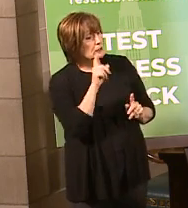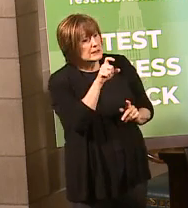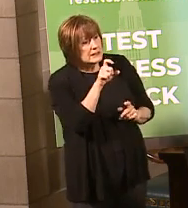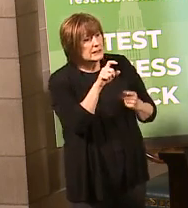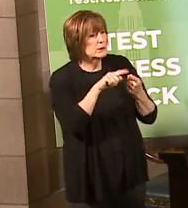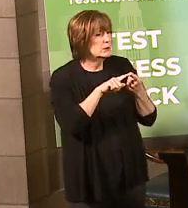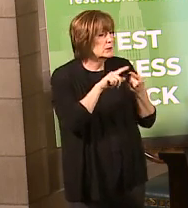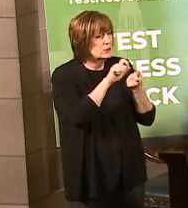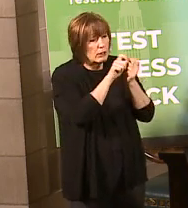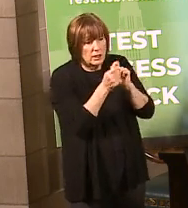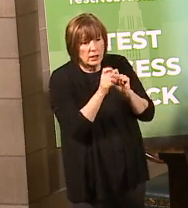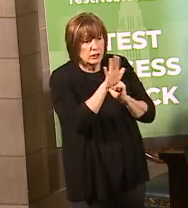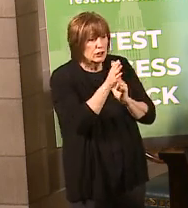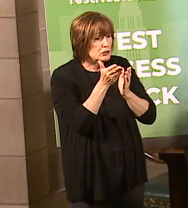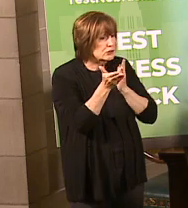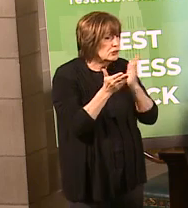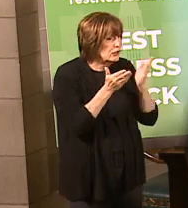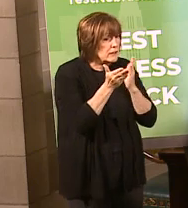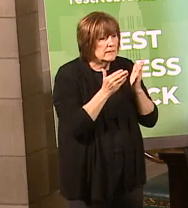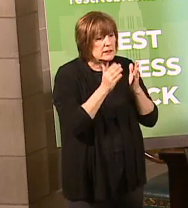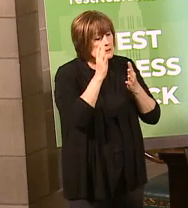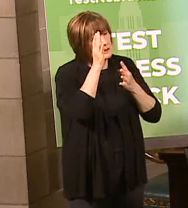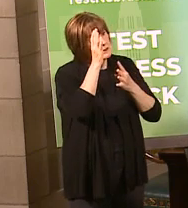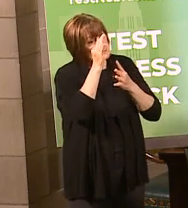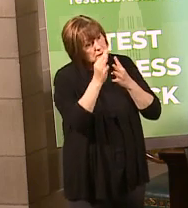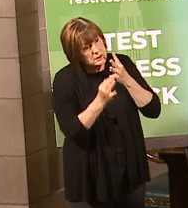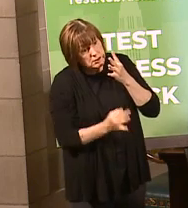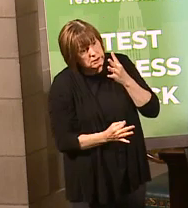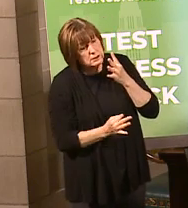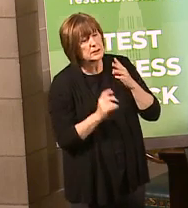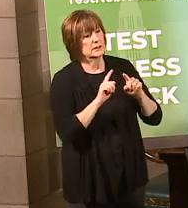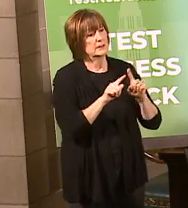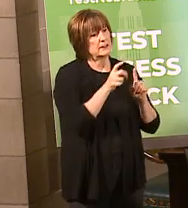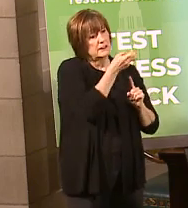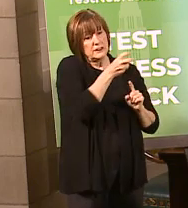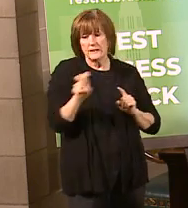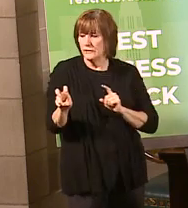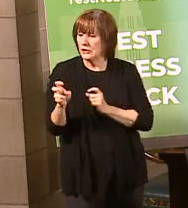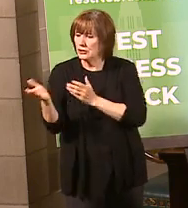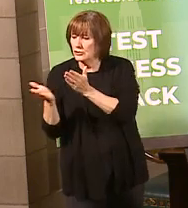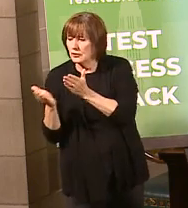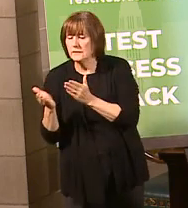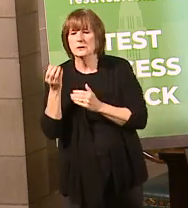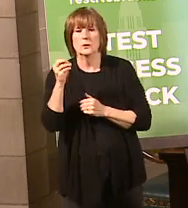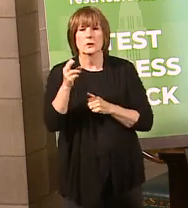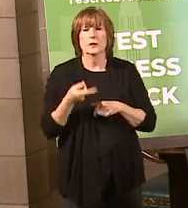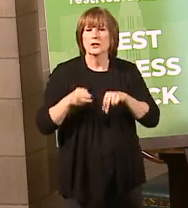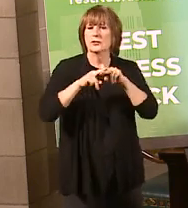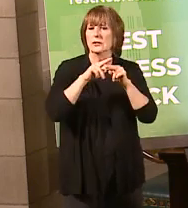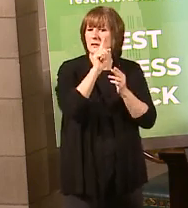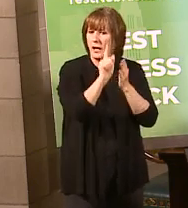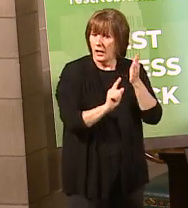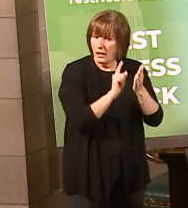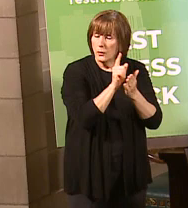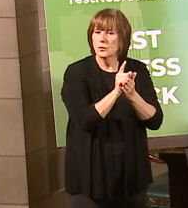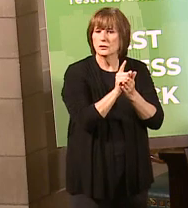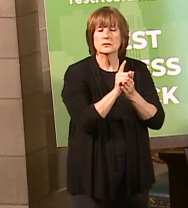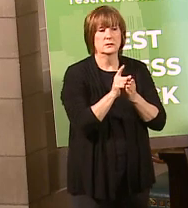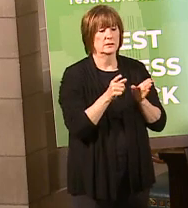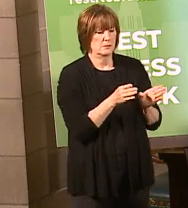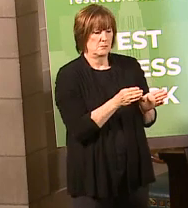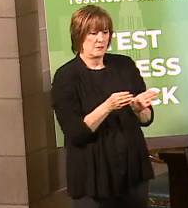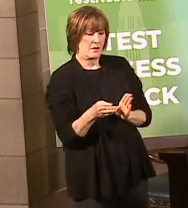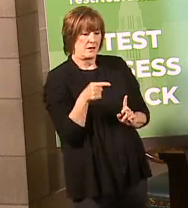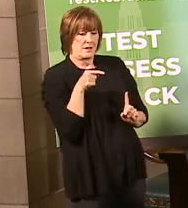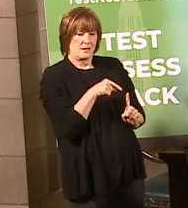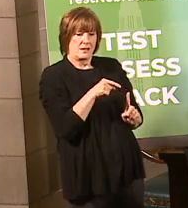change their service array to a different service or increase hours, that the plan